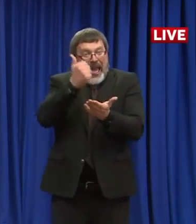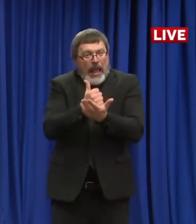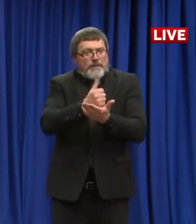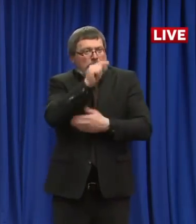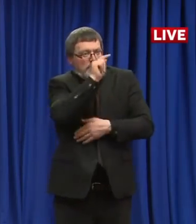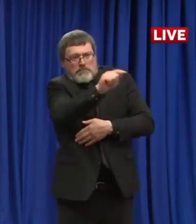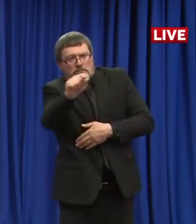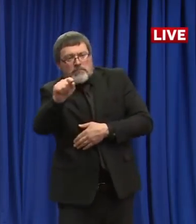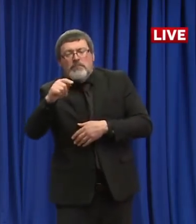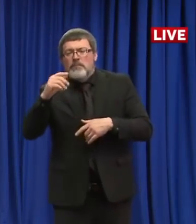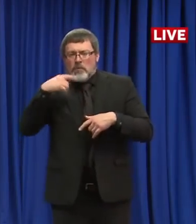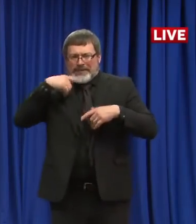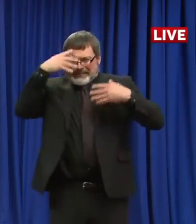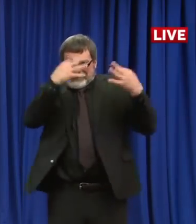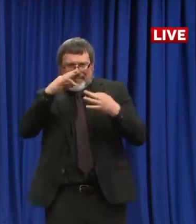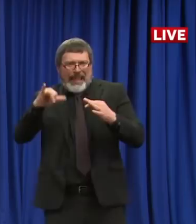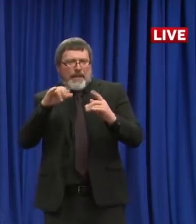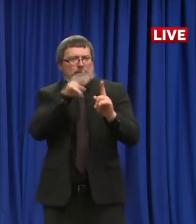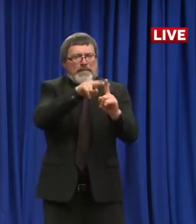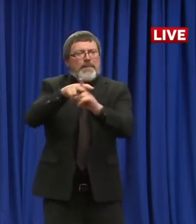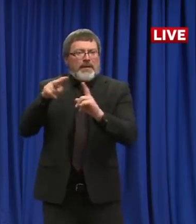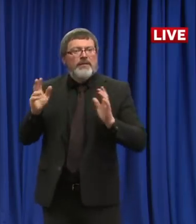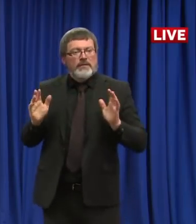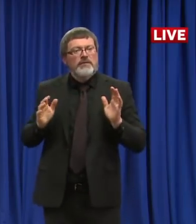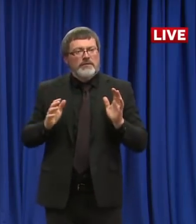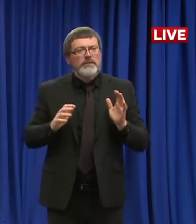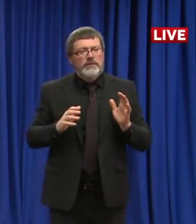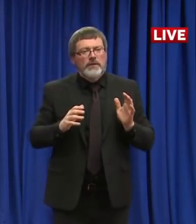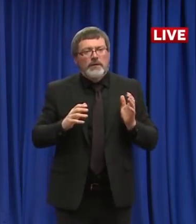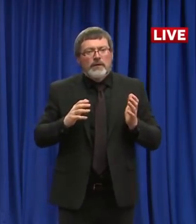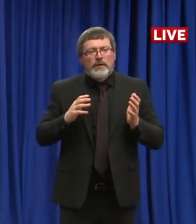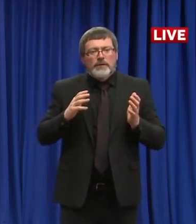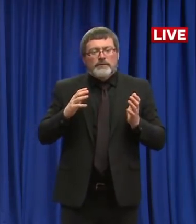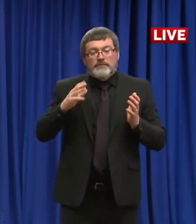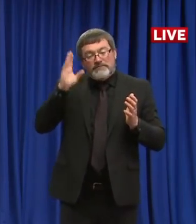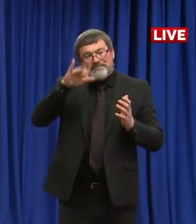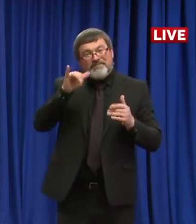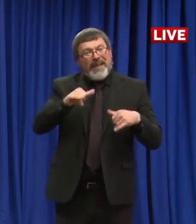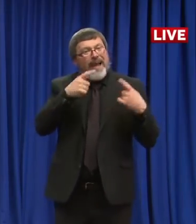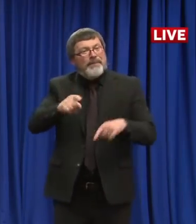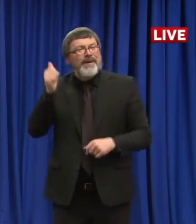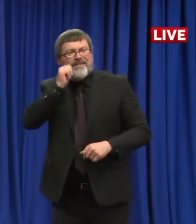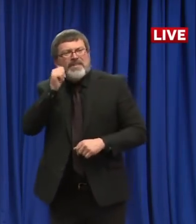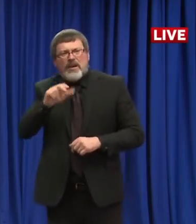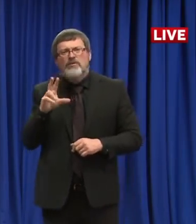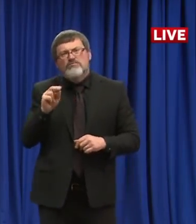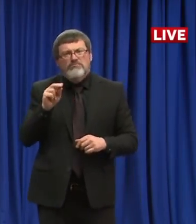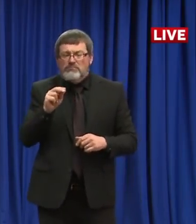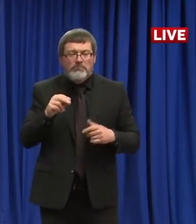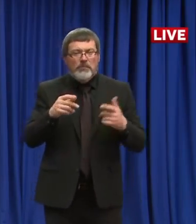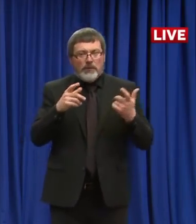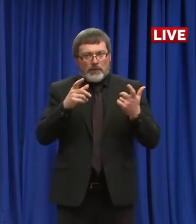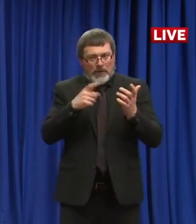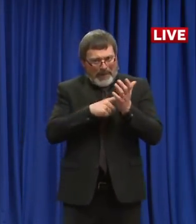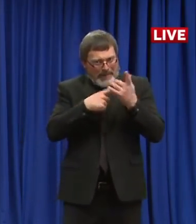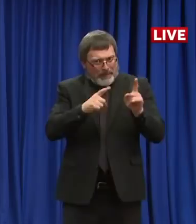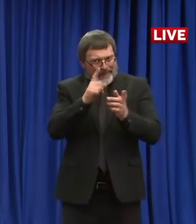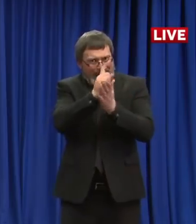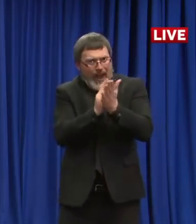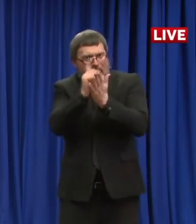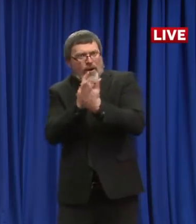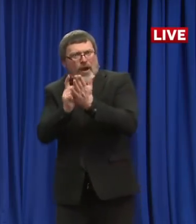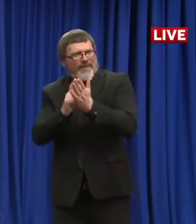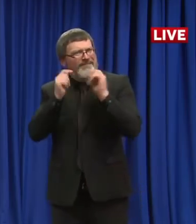not just day by day, but sometimes hour by hour and minute by minute. We've done it, I think, very, very well. We have an incredible team here in New Hampshire. We've done it very, very well.